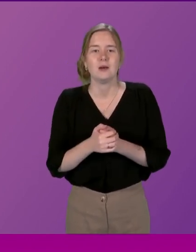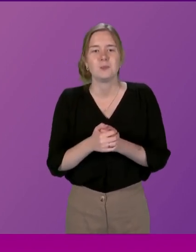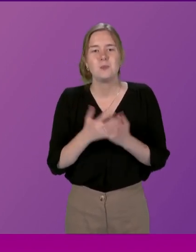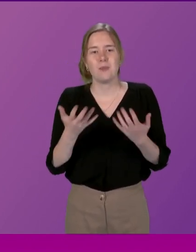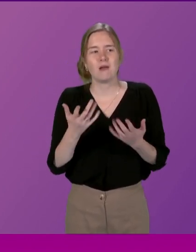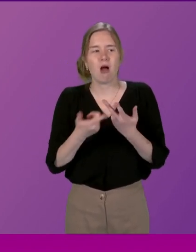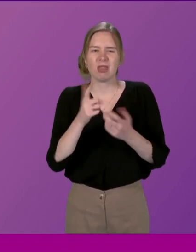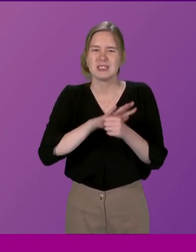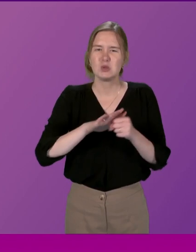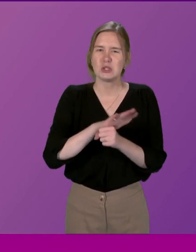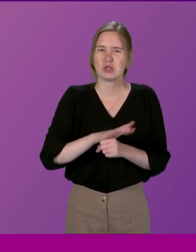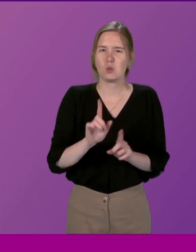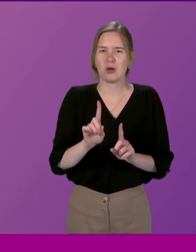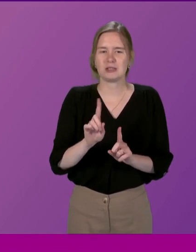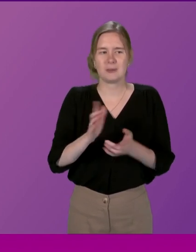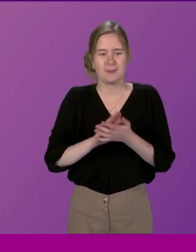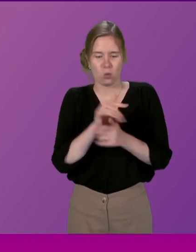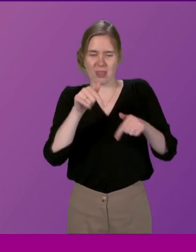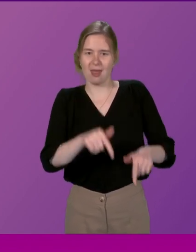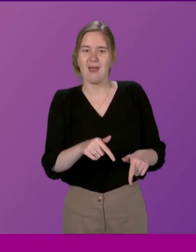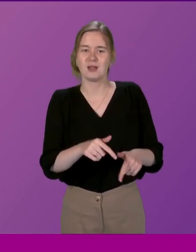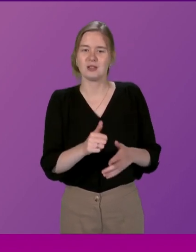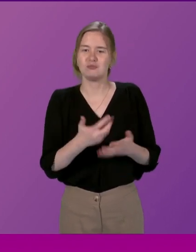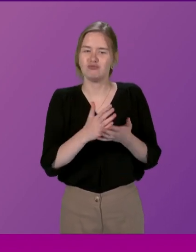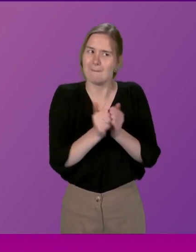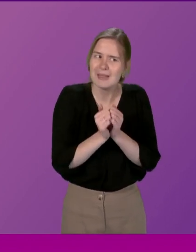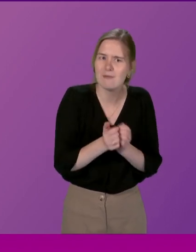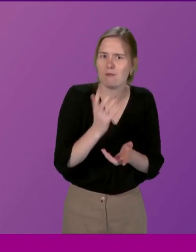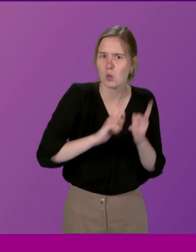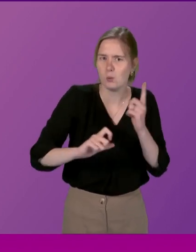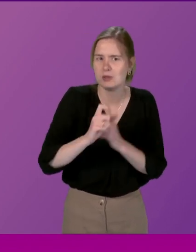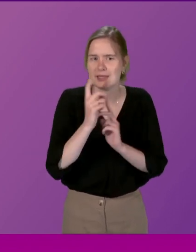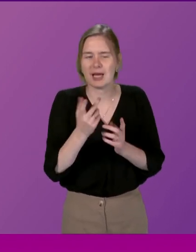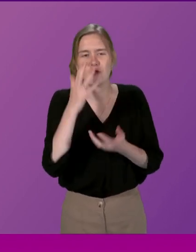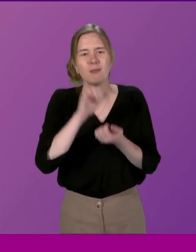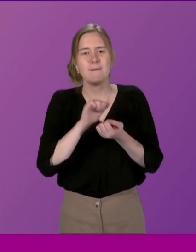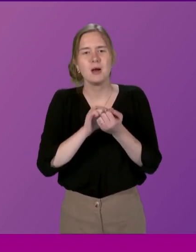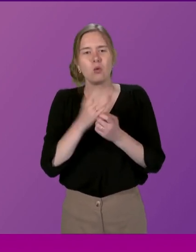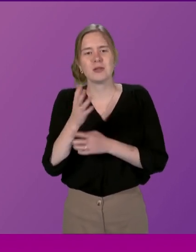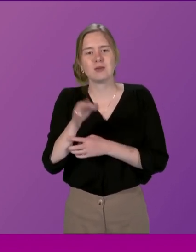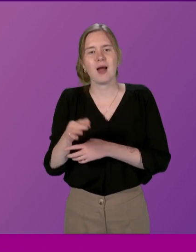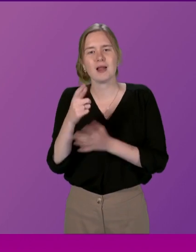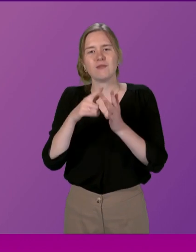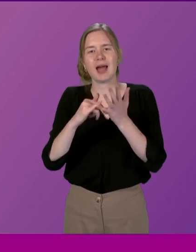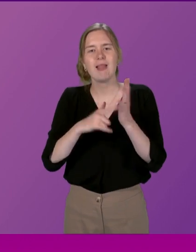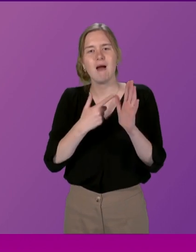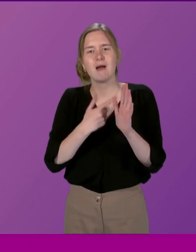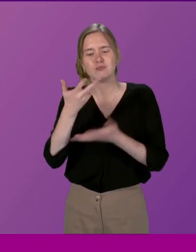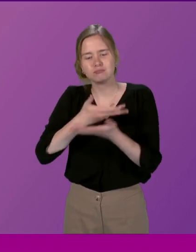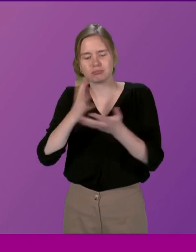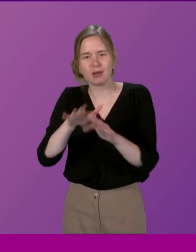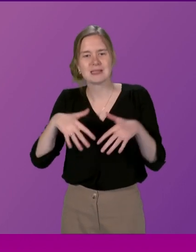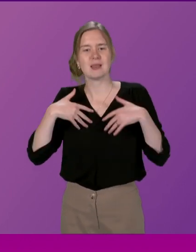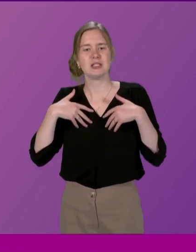occasions it's just the fact we are there means a lot to the local community and I remember a visit we had to Islay looking at isolation and the